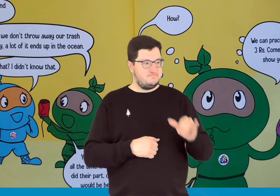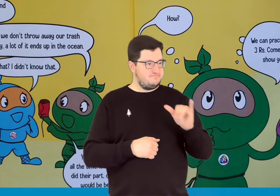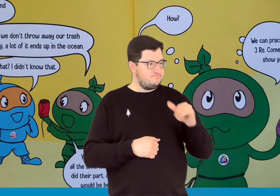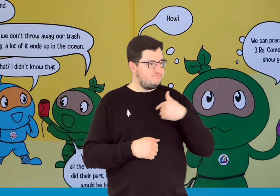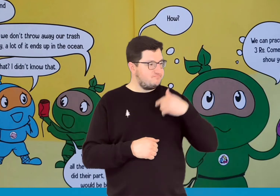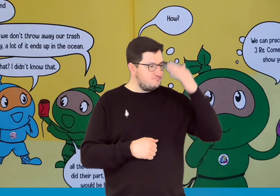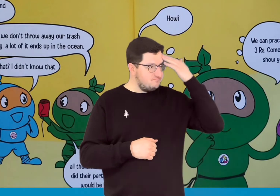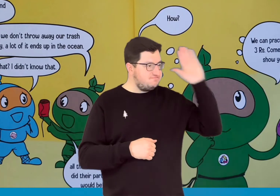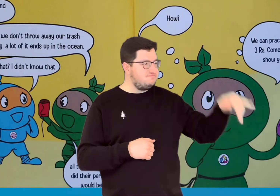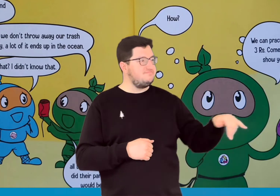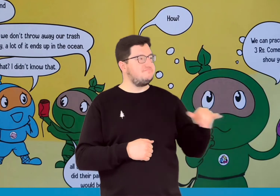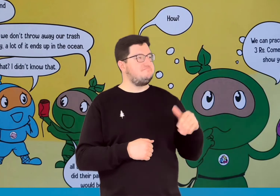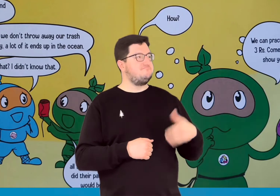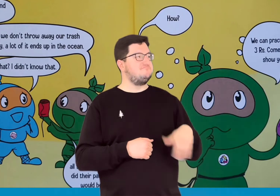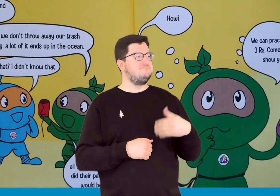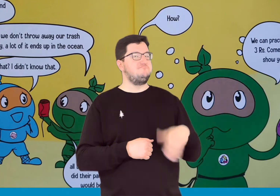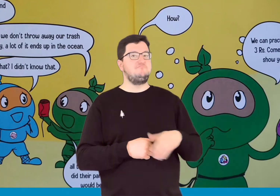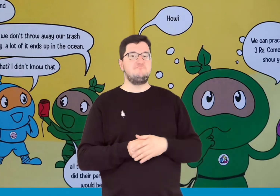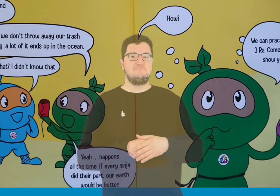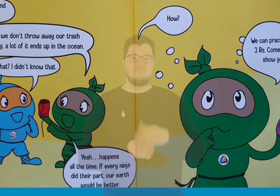What? I didn't know that. What?